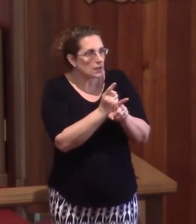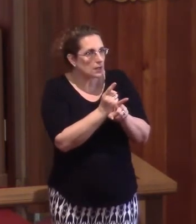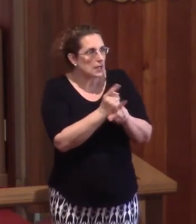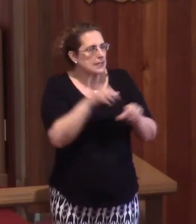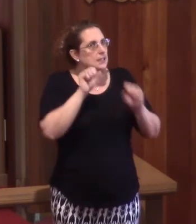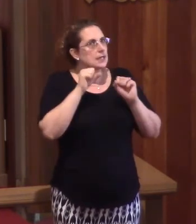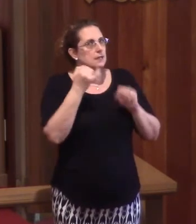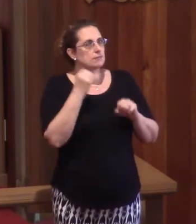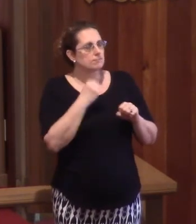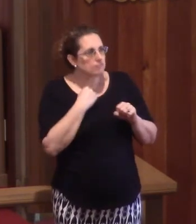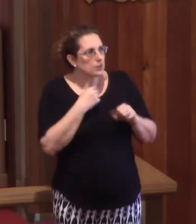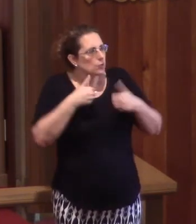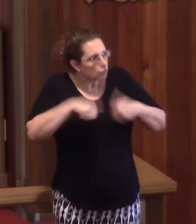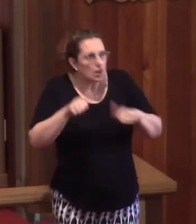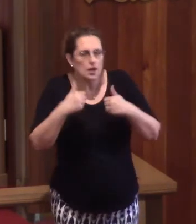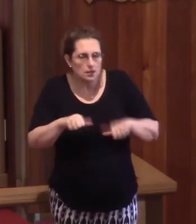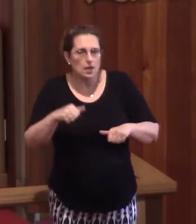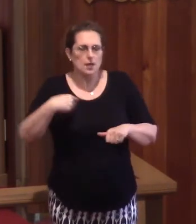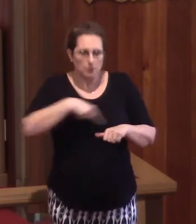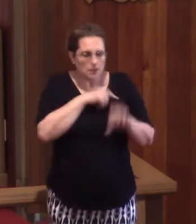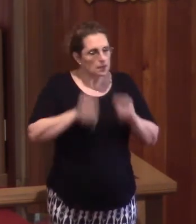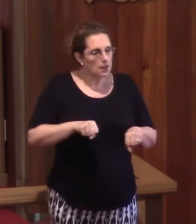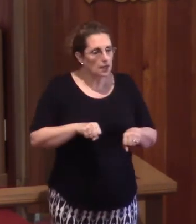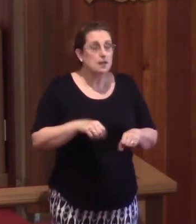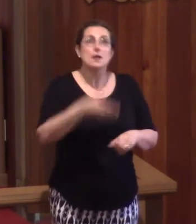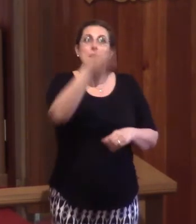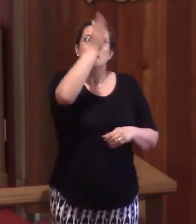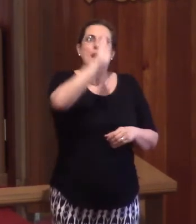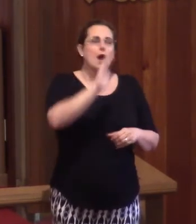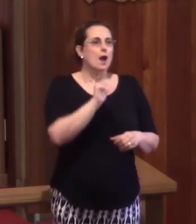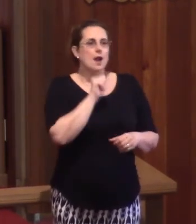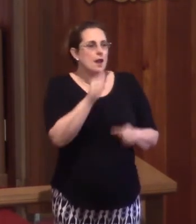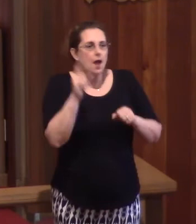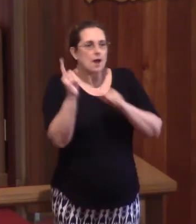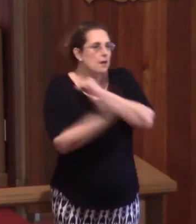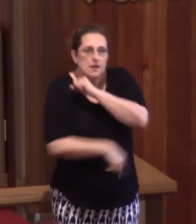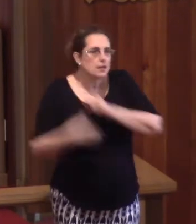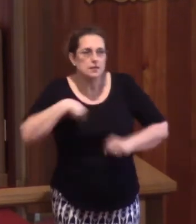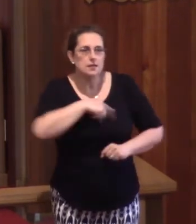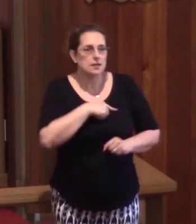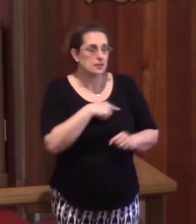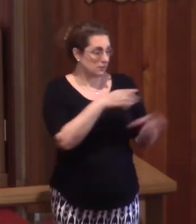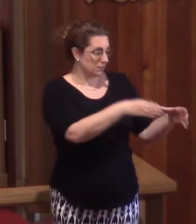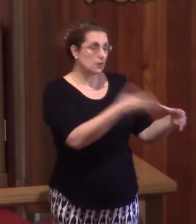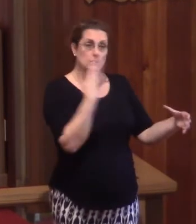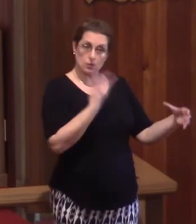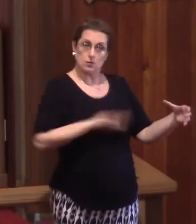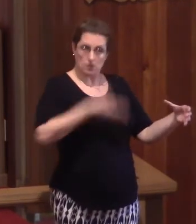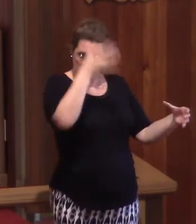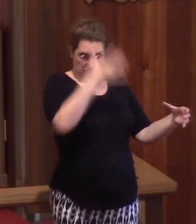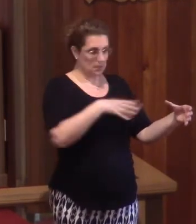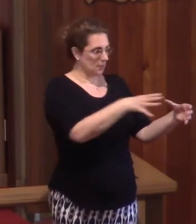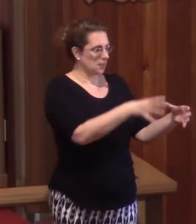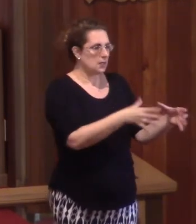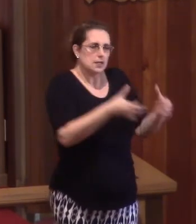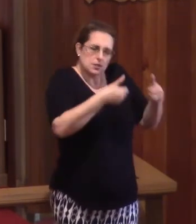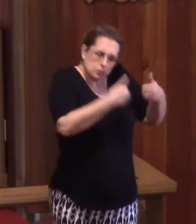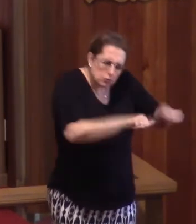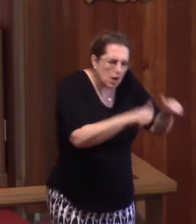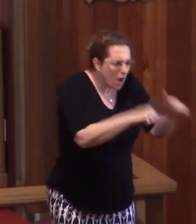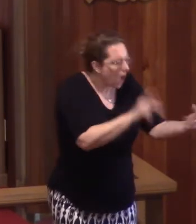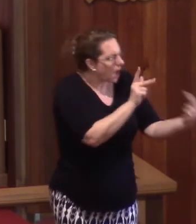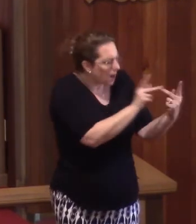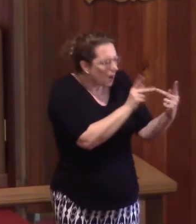as well as we can. Then, God won't punish us again. So really, they're good guys. They strive to be perfect.